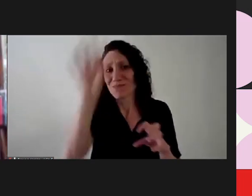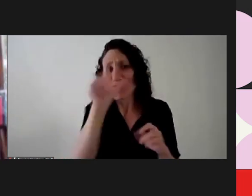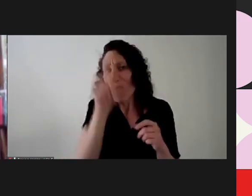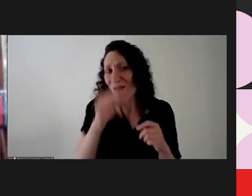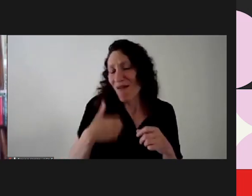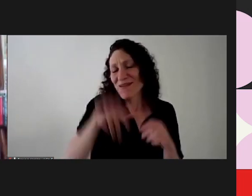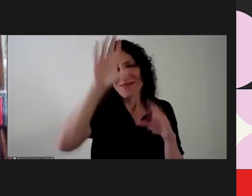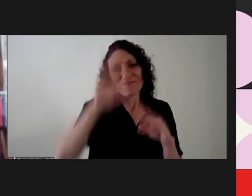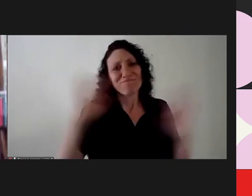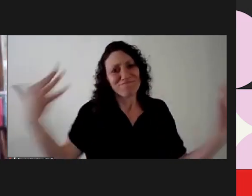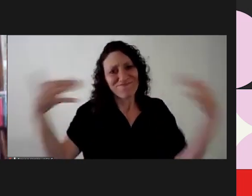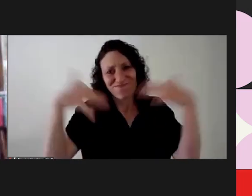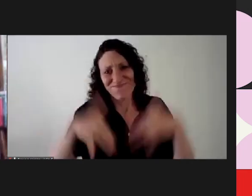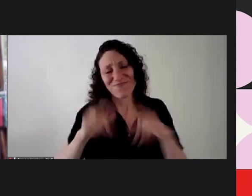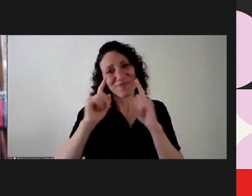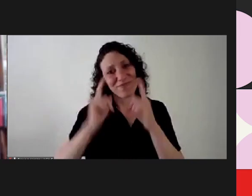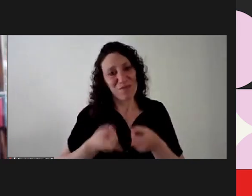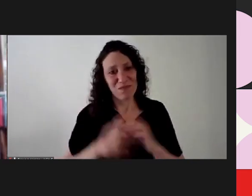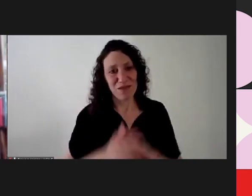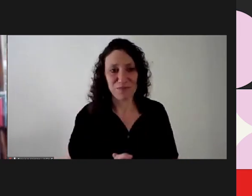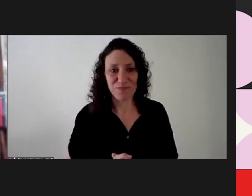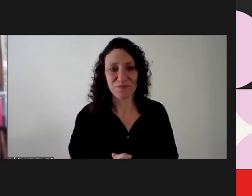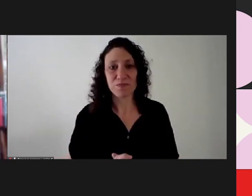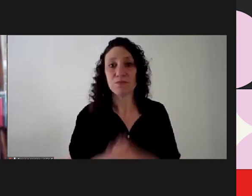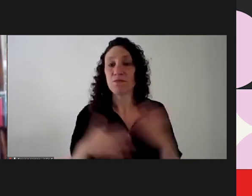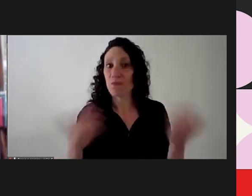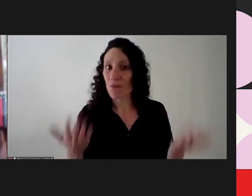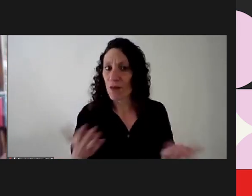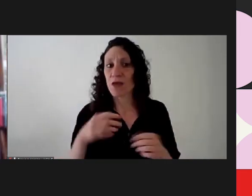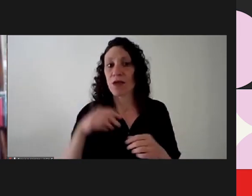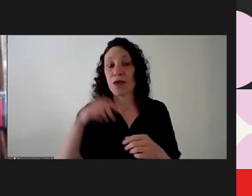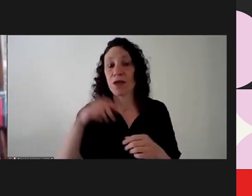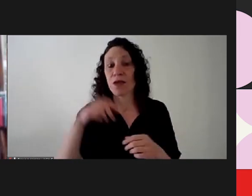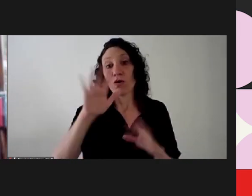every province in argentina every corner of our country